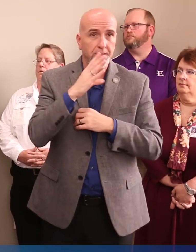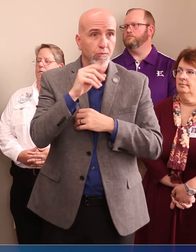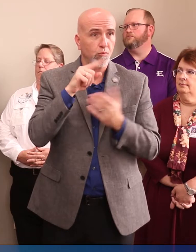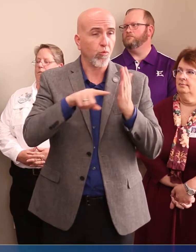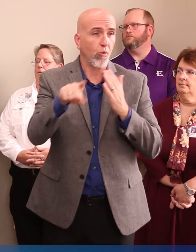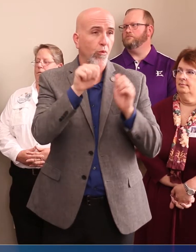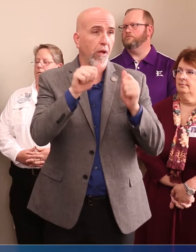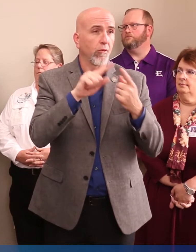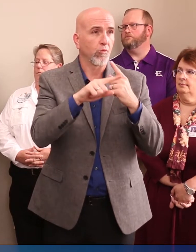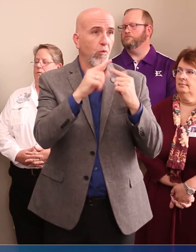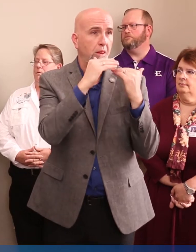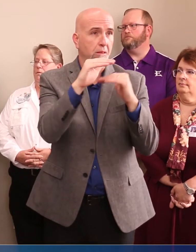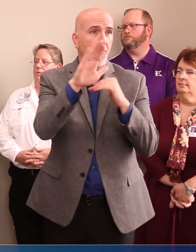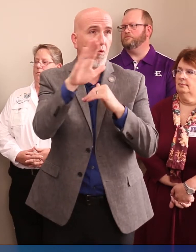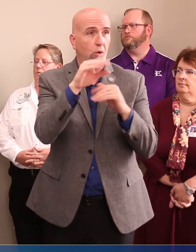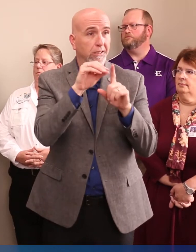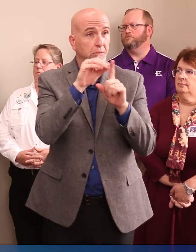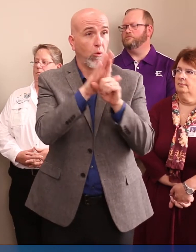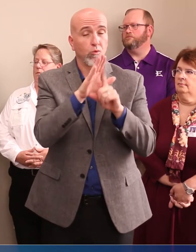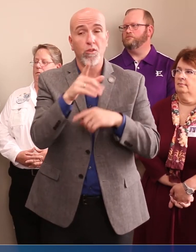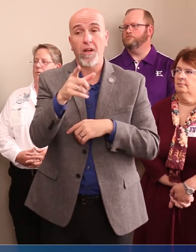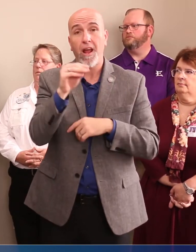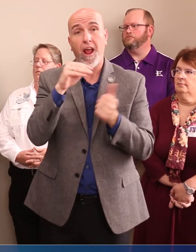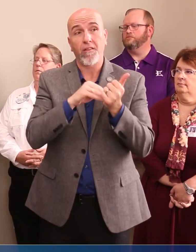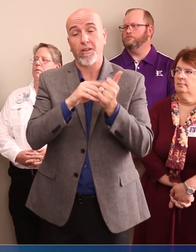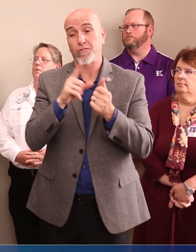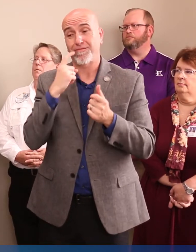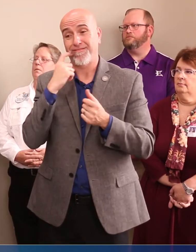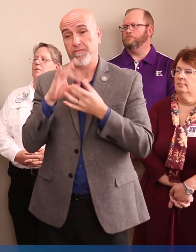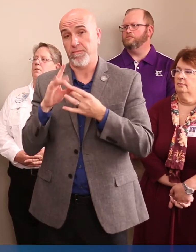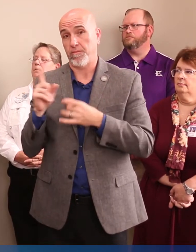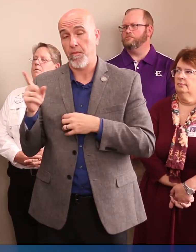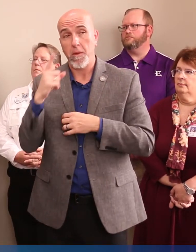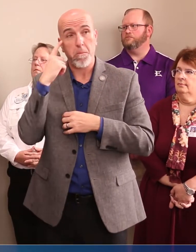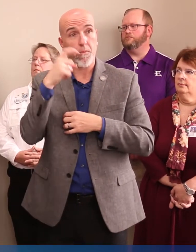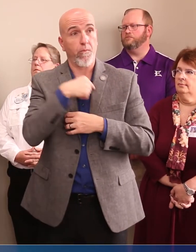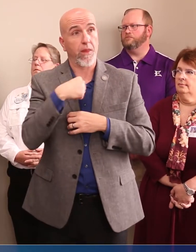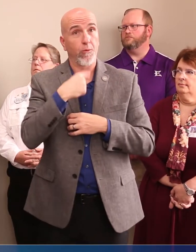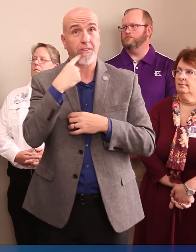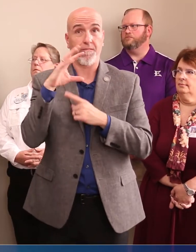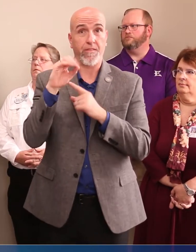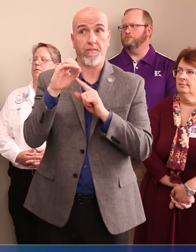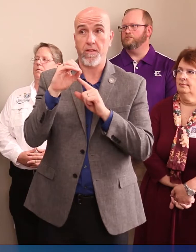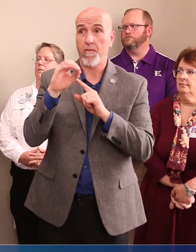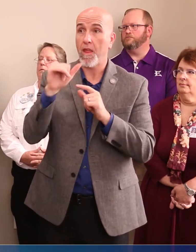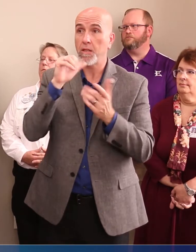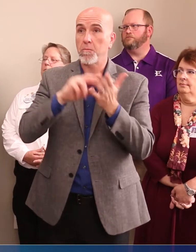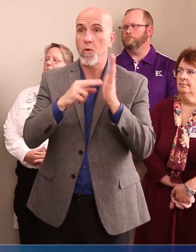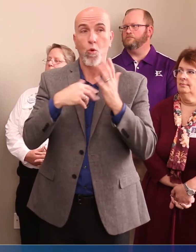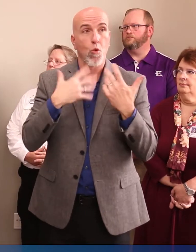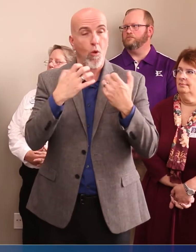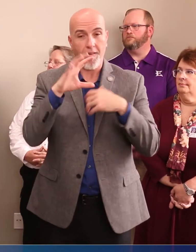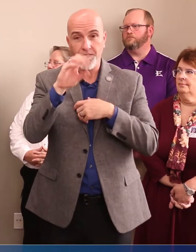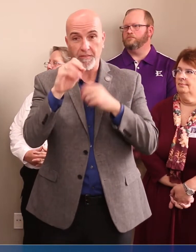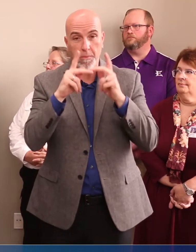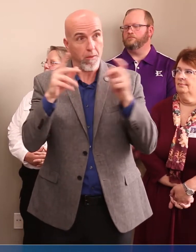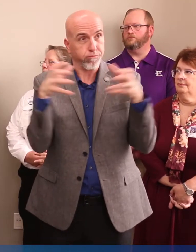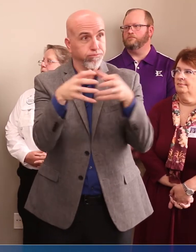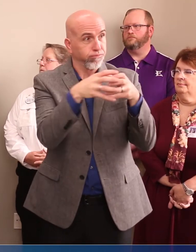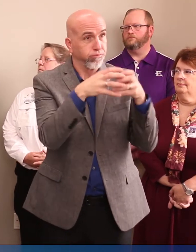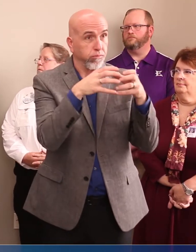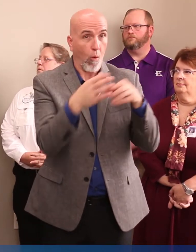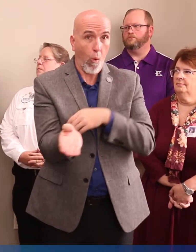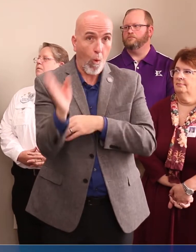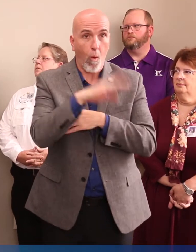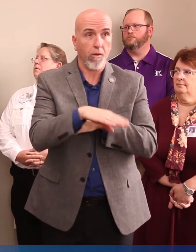they can to limit exposure. As the doctor said in her statement, just because we're saying 50, that doesn't mean we want 50 people together every day